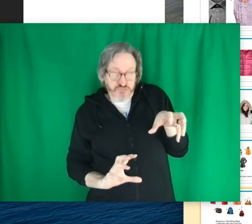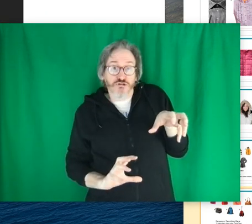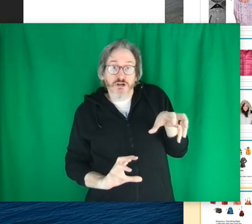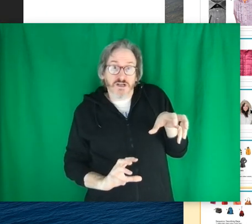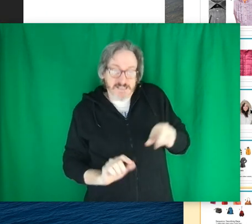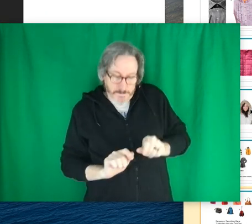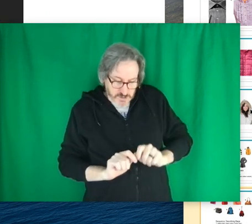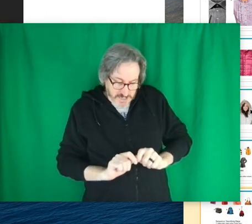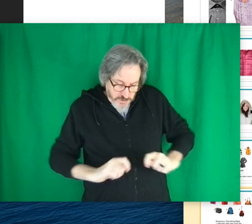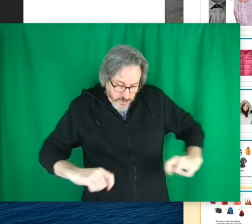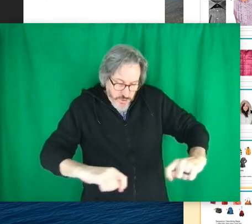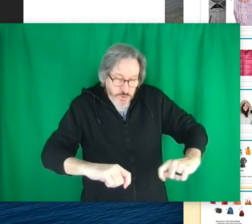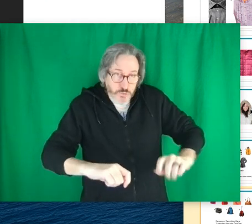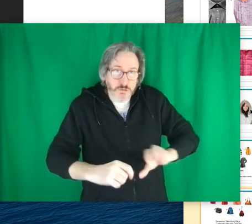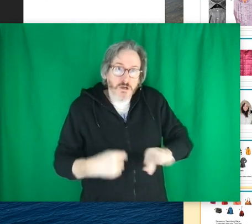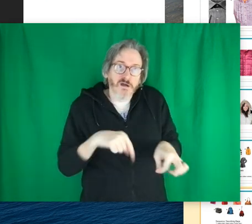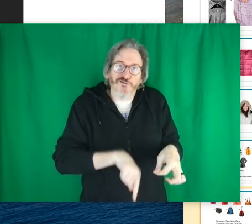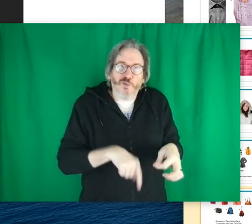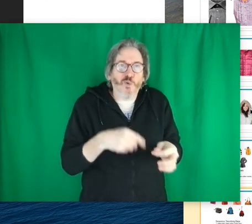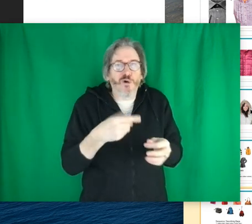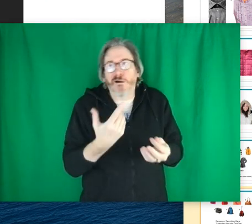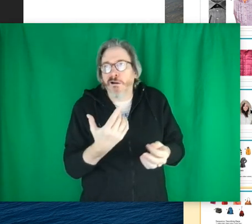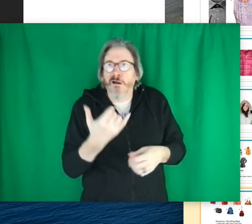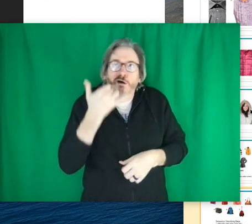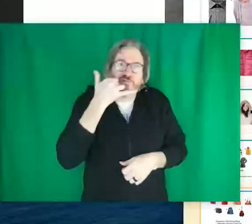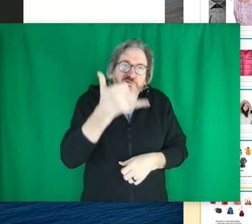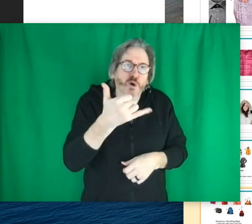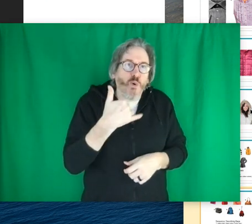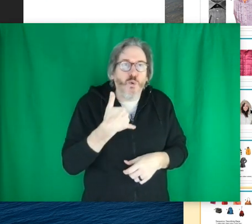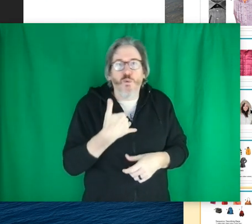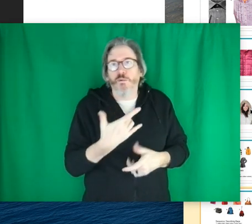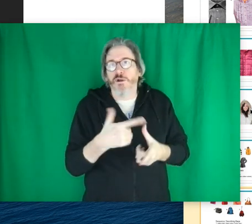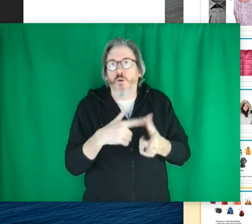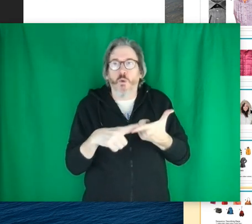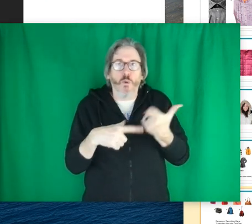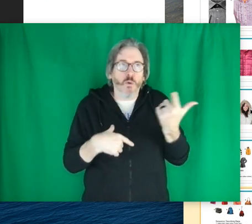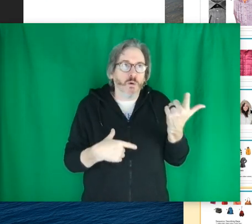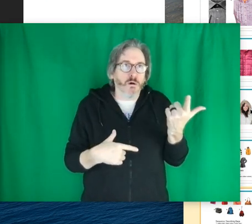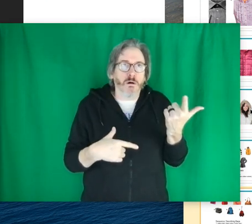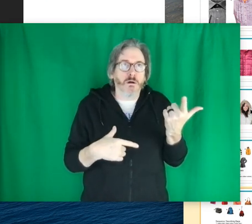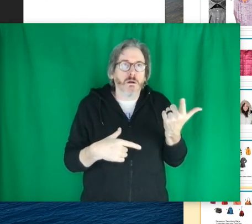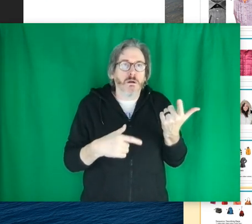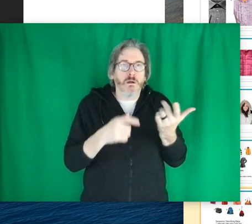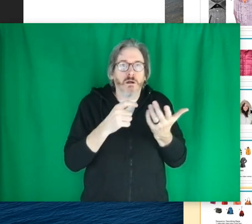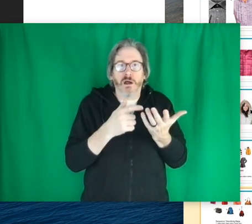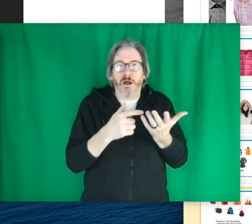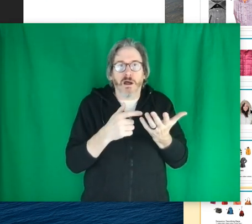Have a separate section for phone or